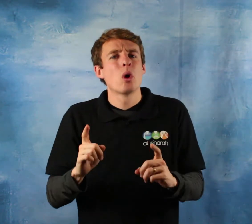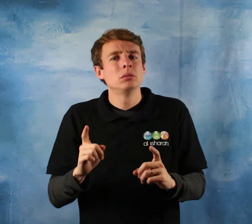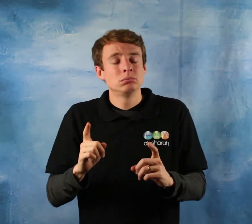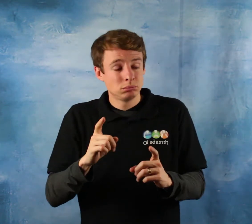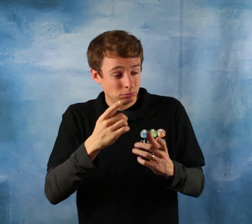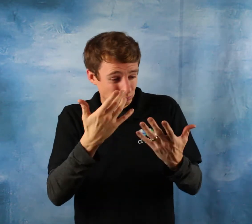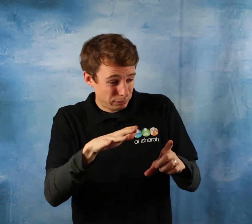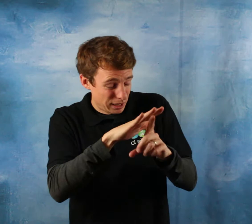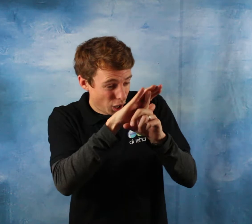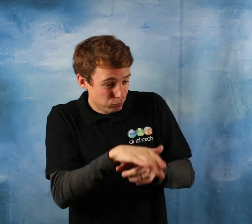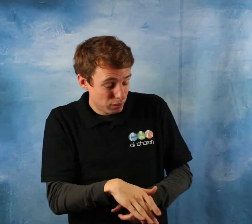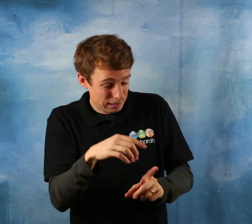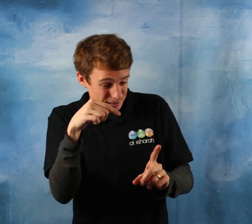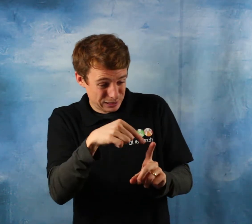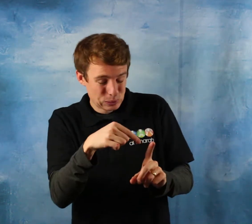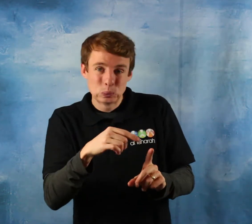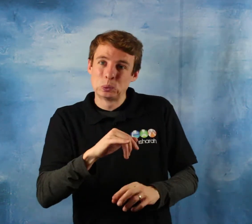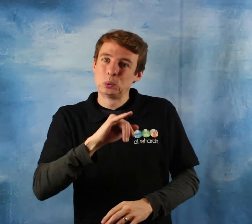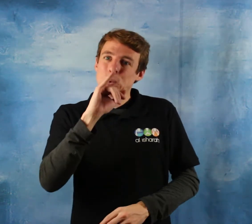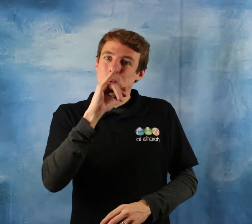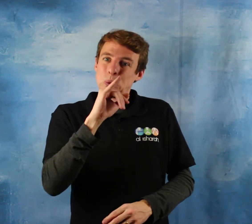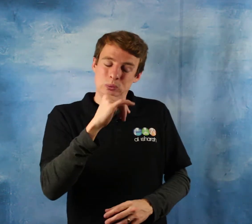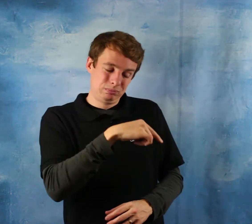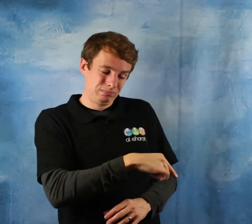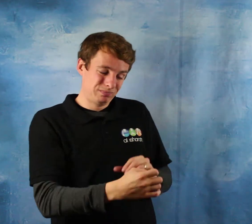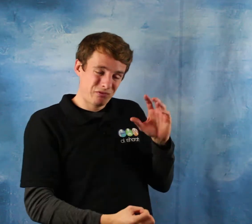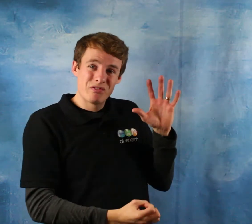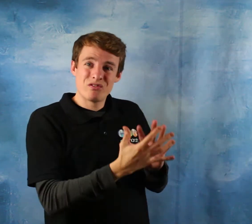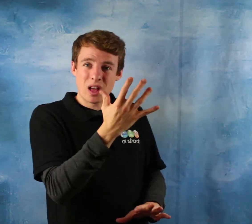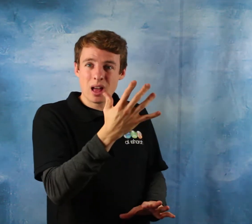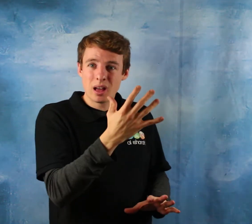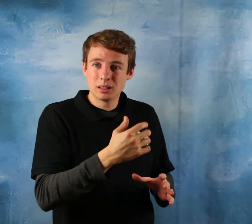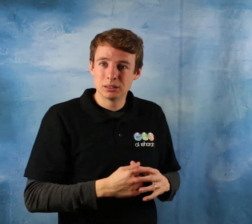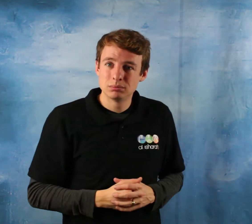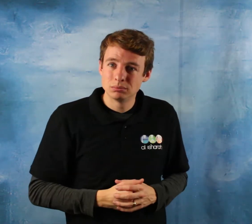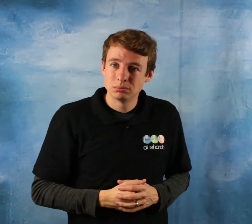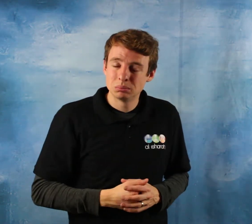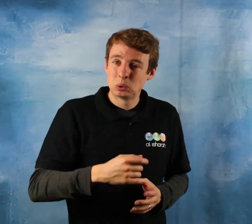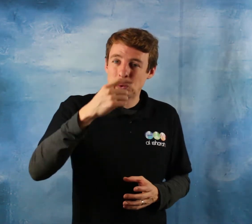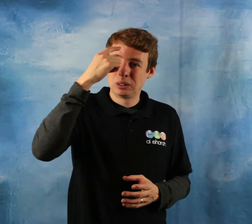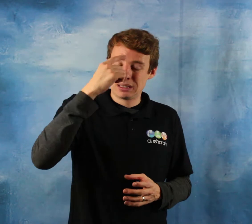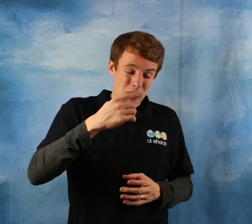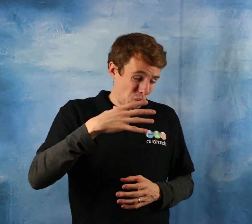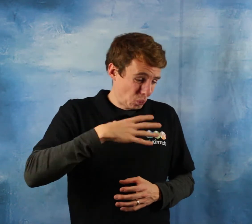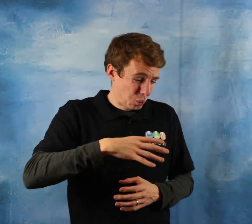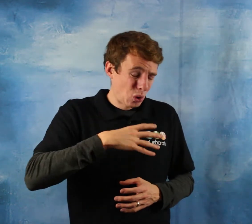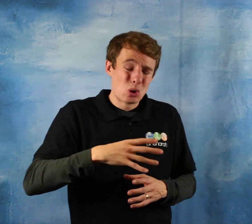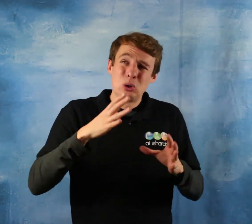relief they will be relieved with water like murky oil which scolds their faces wretched is the drink